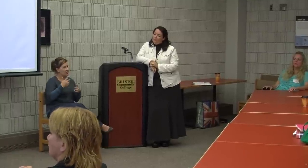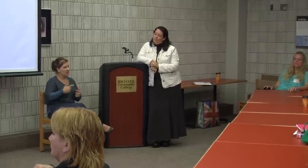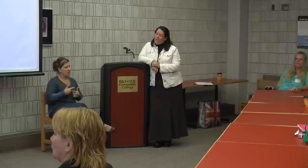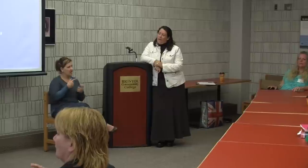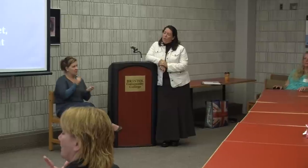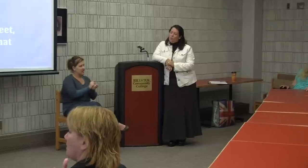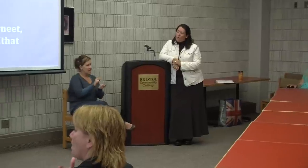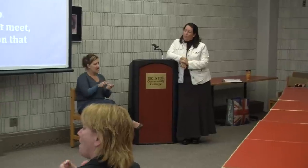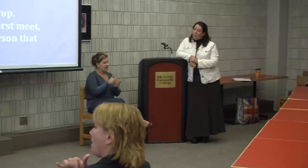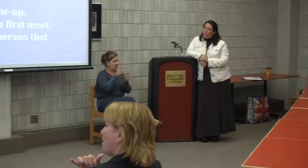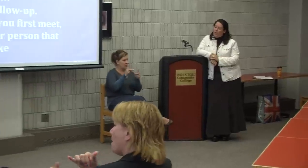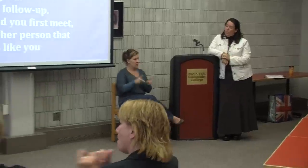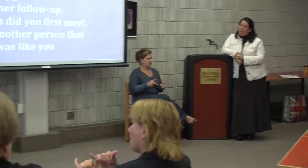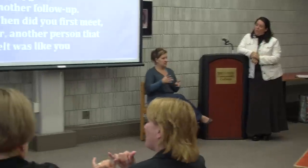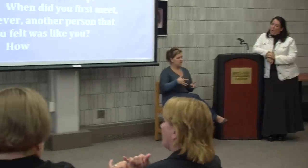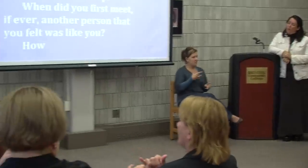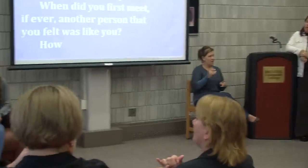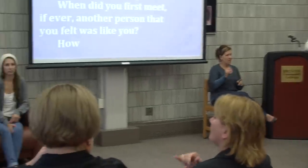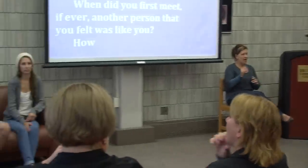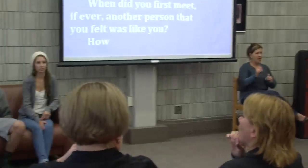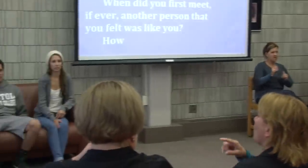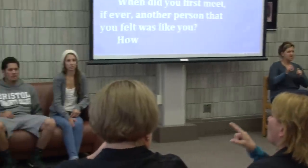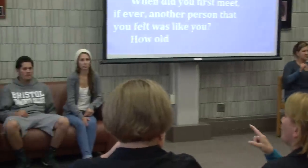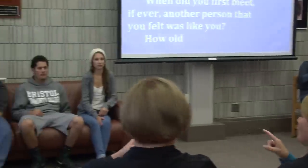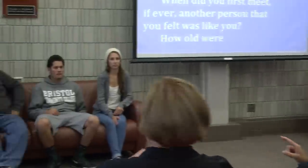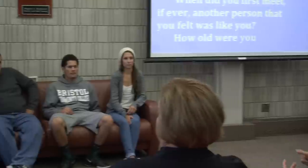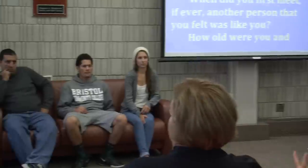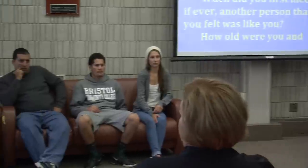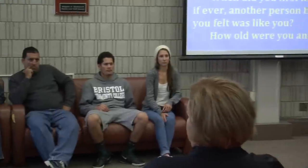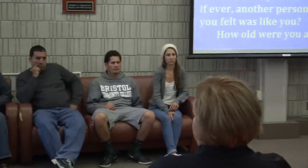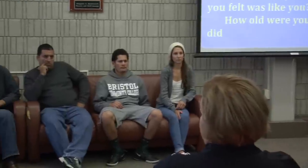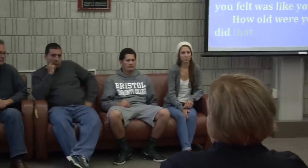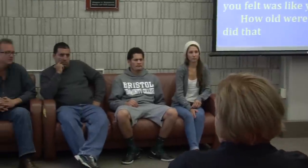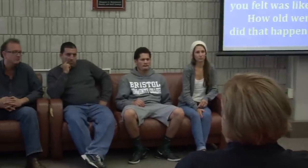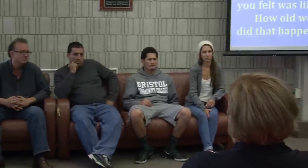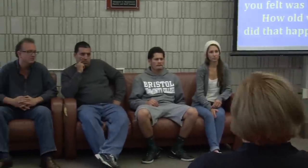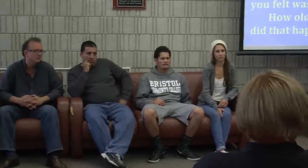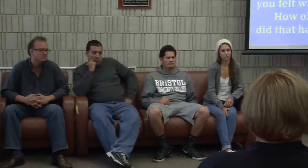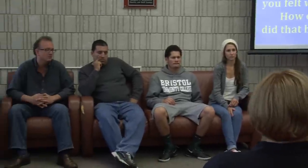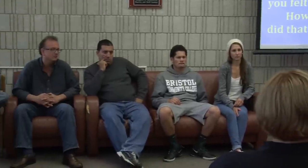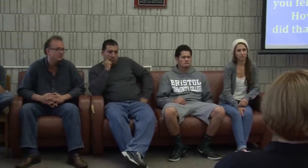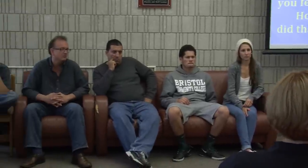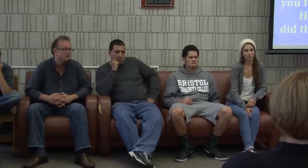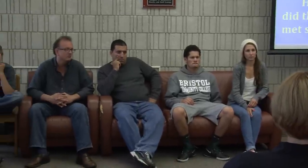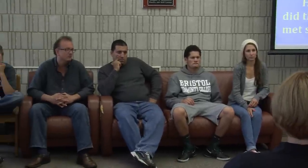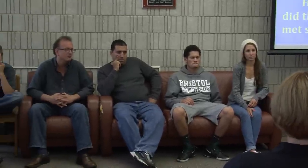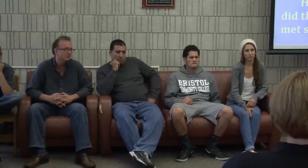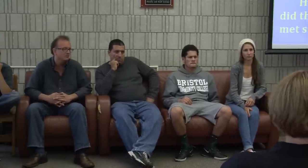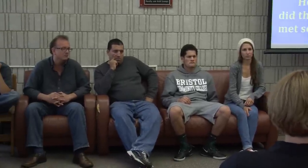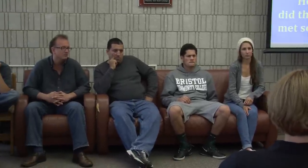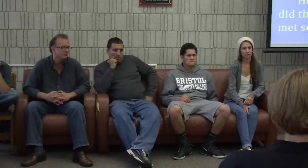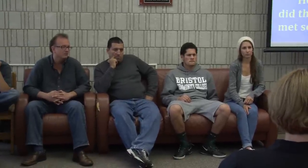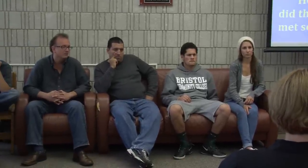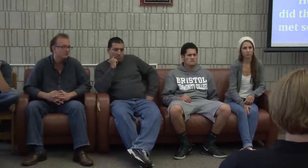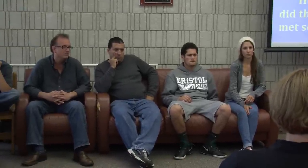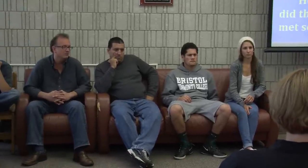How old were you and where did that happen? If you have met someone that you feel is like you, has your identity.